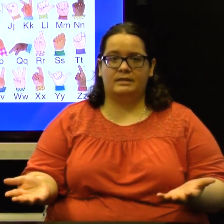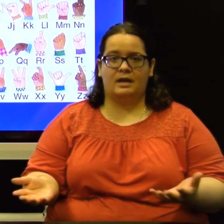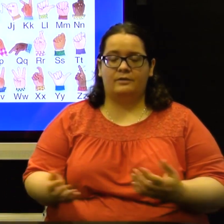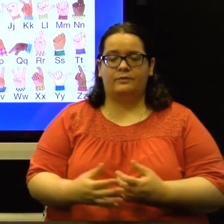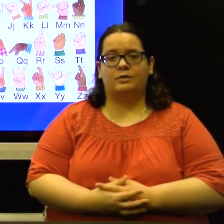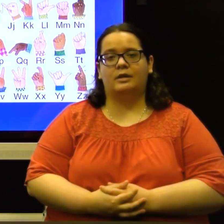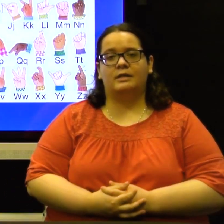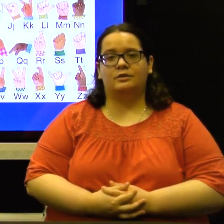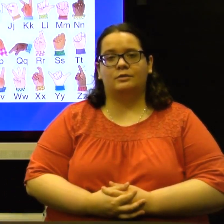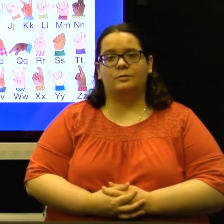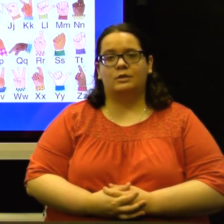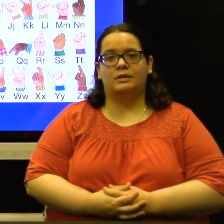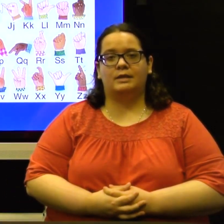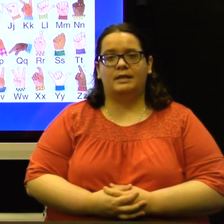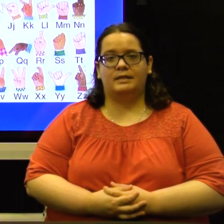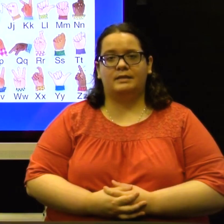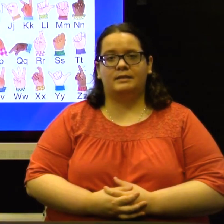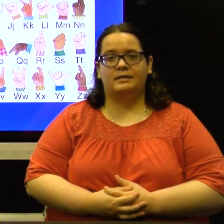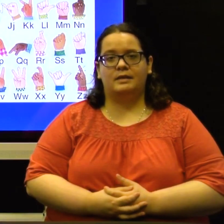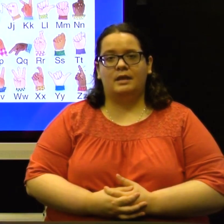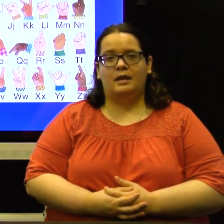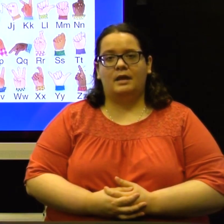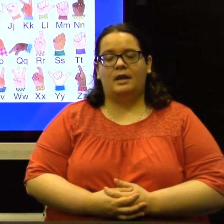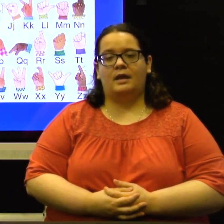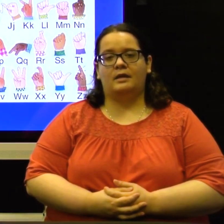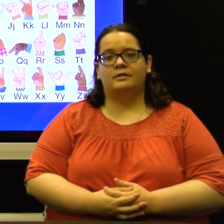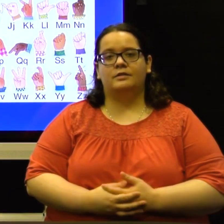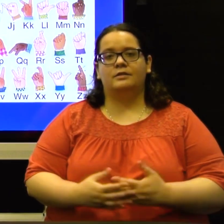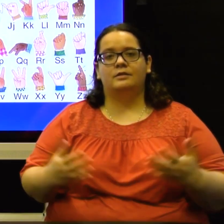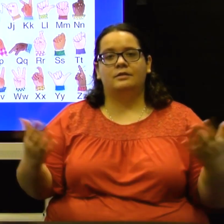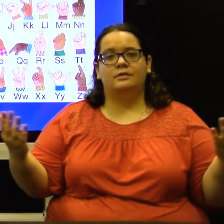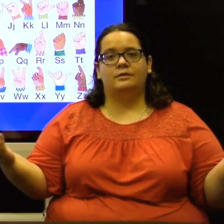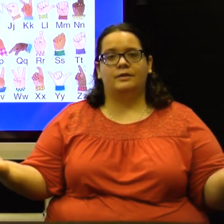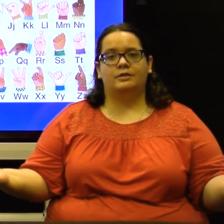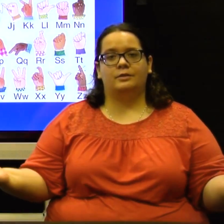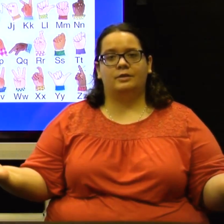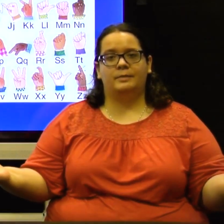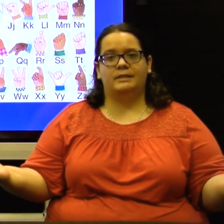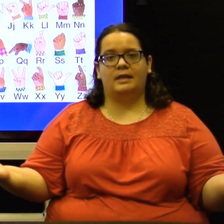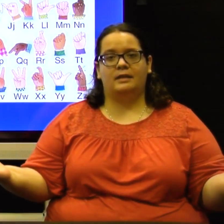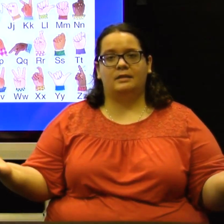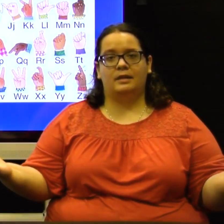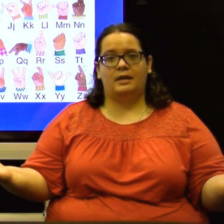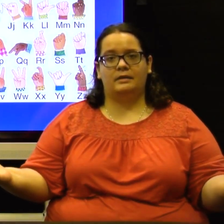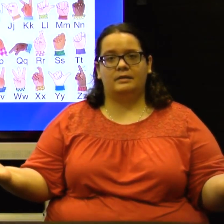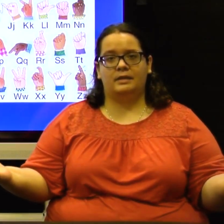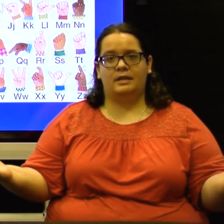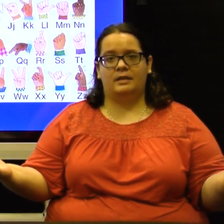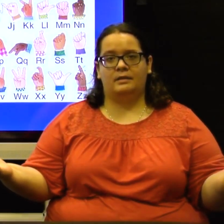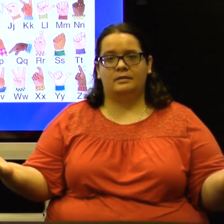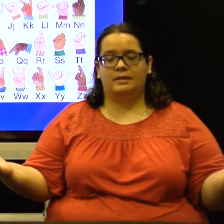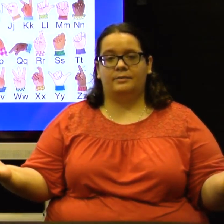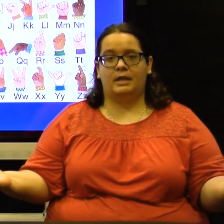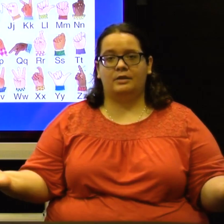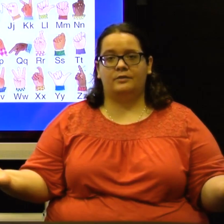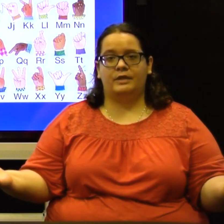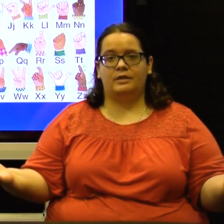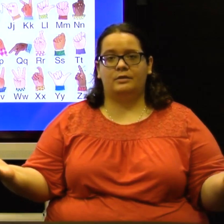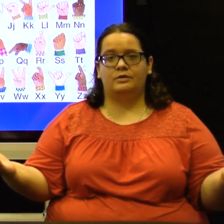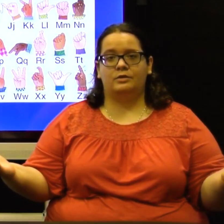sign for a certain word is. And you've also heard me say it a lot in some of my other videos, the